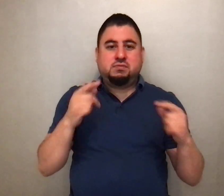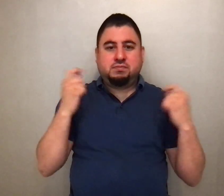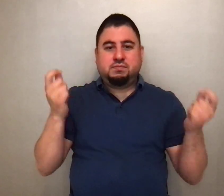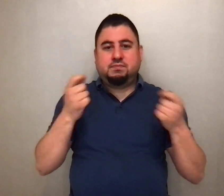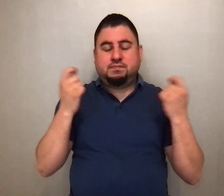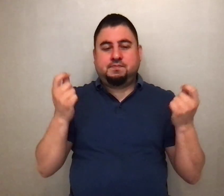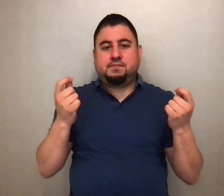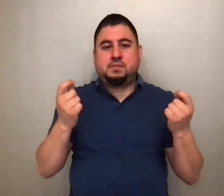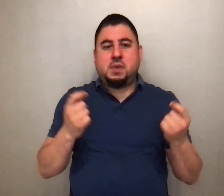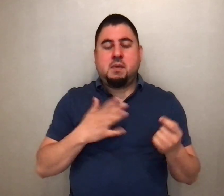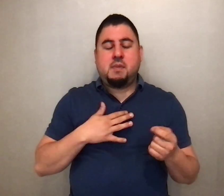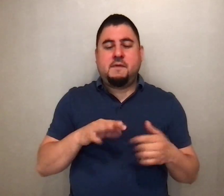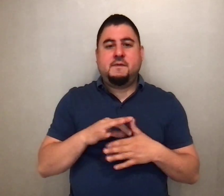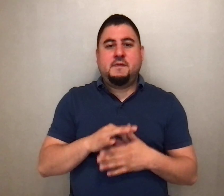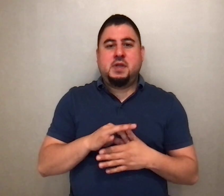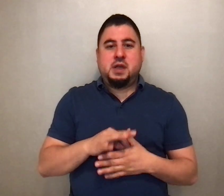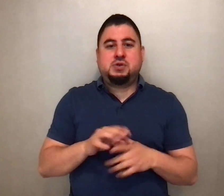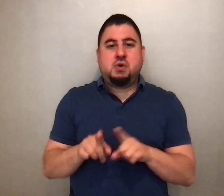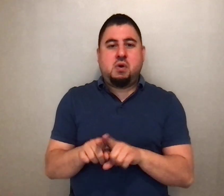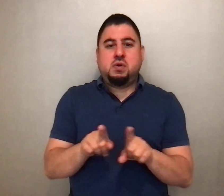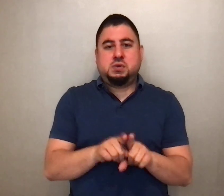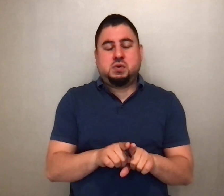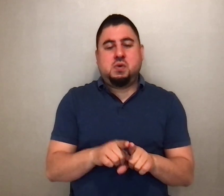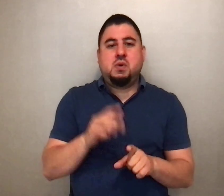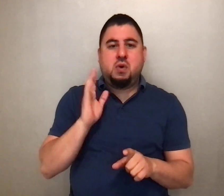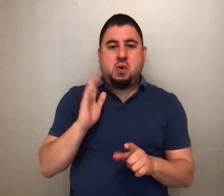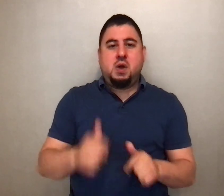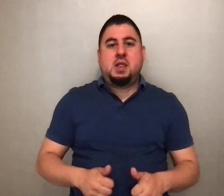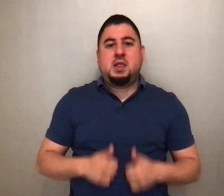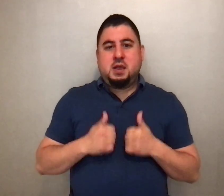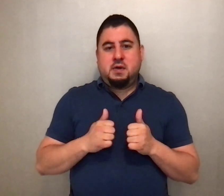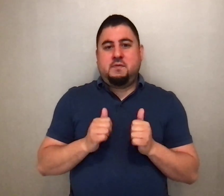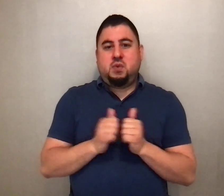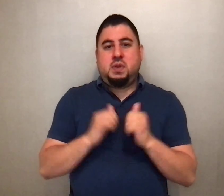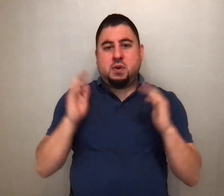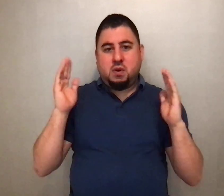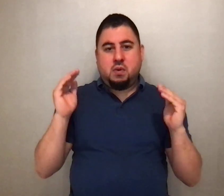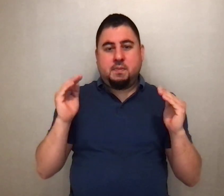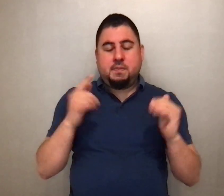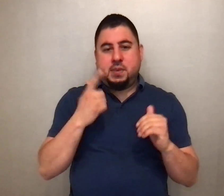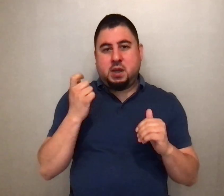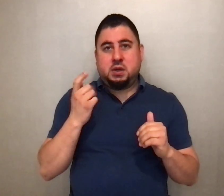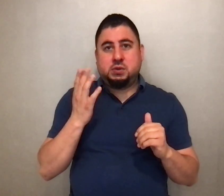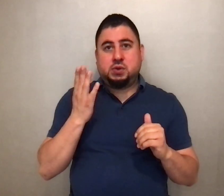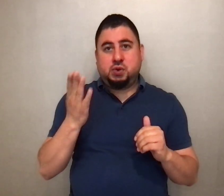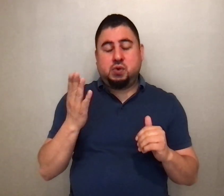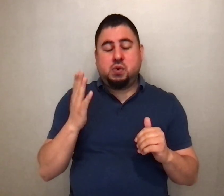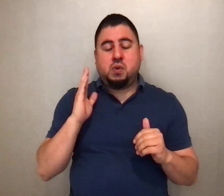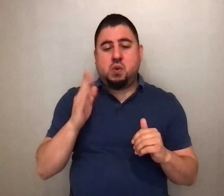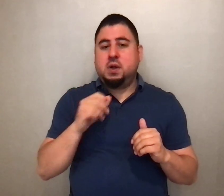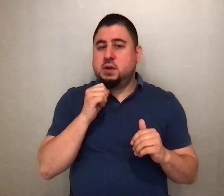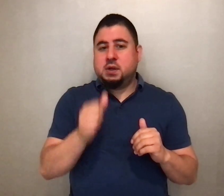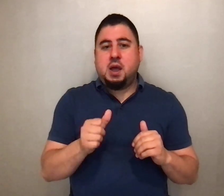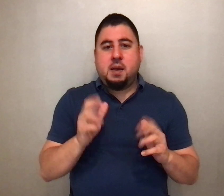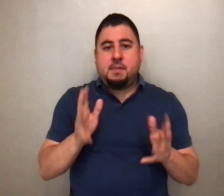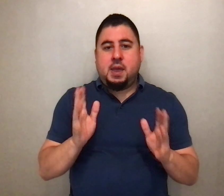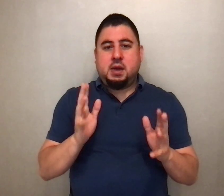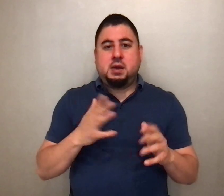My flesh, too, will dwell in hope, because you will not abandon my soul